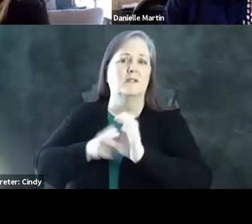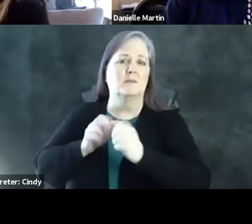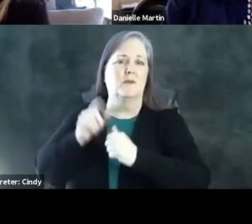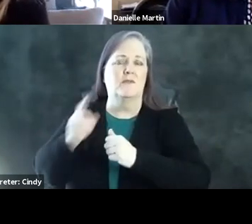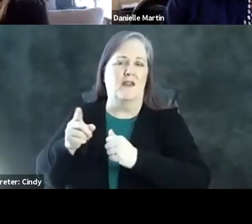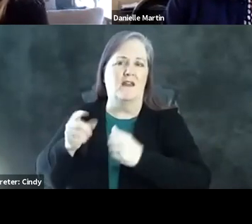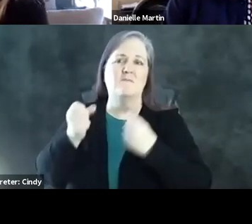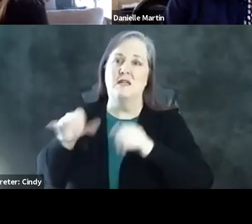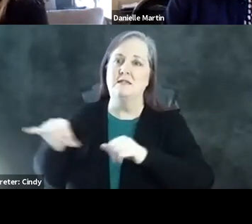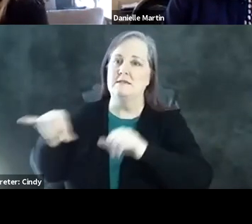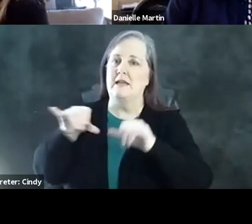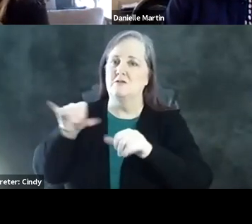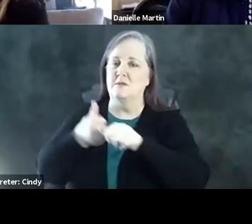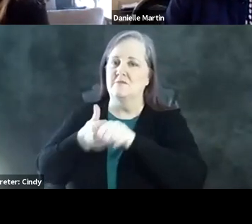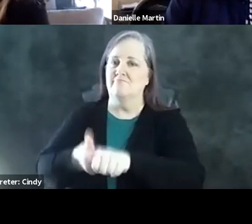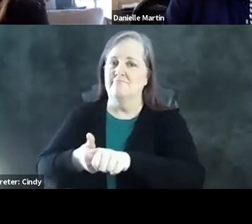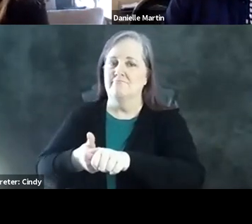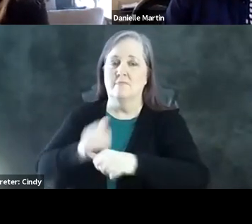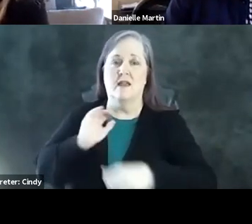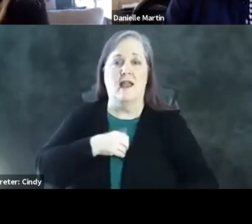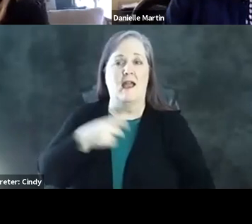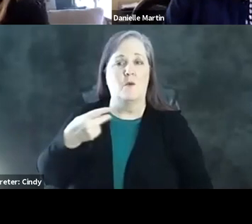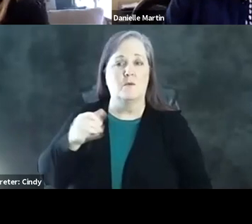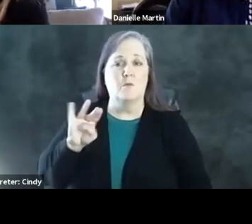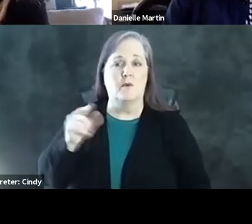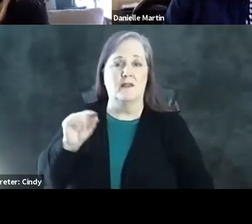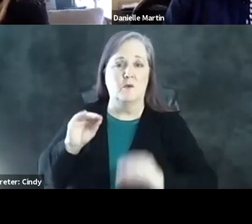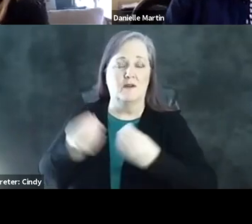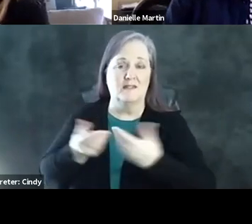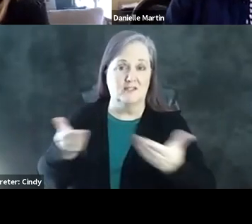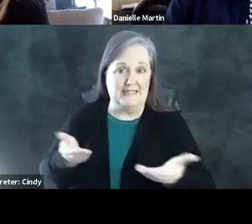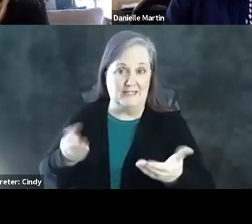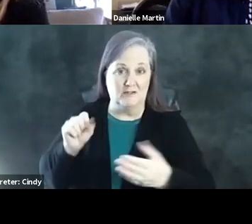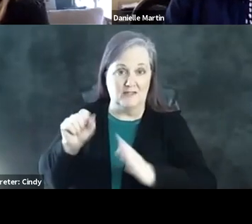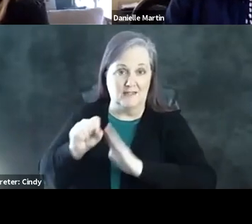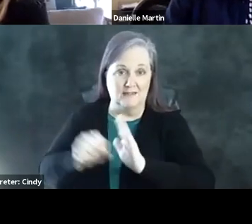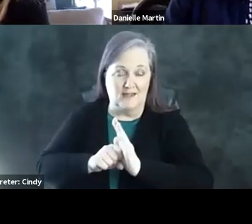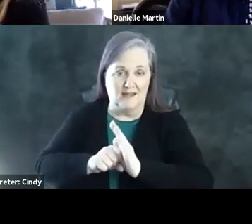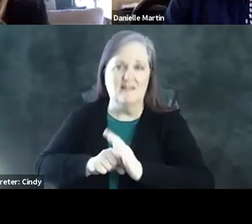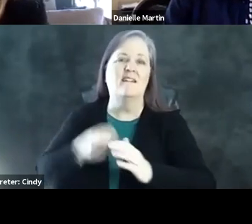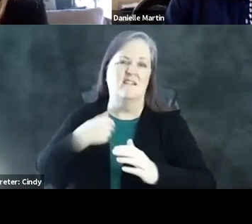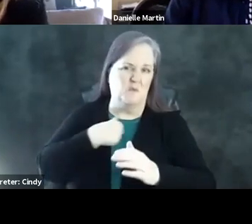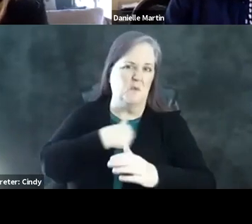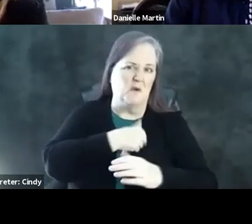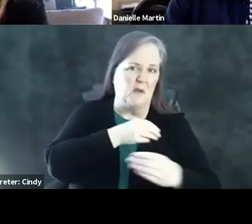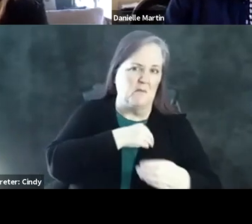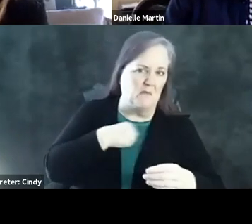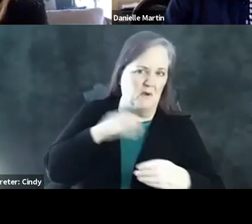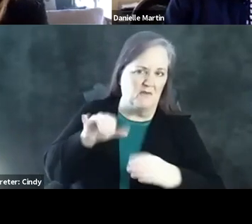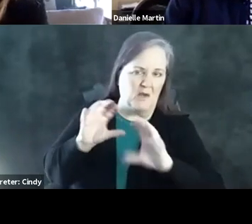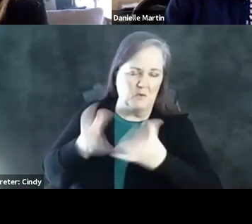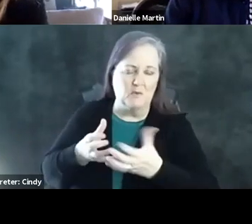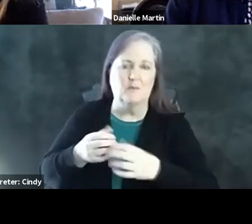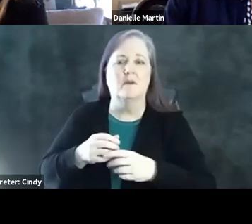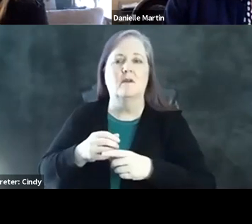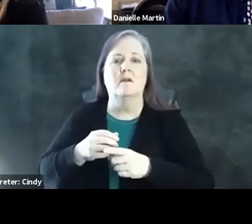lot of standards that have to be adhered to our polling organization at Sacramento State called Cal Speaks. We are a member of that. And it's, you there's a lot of